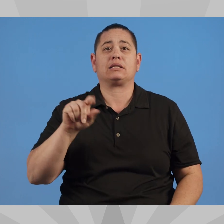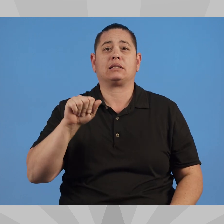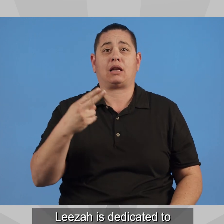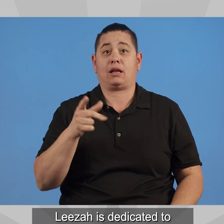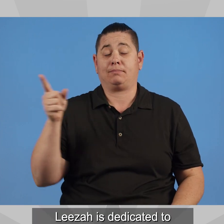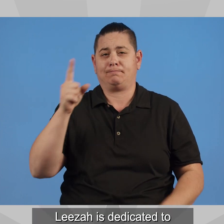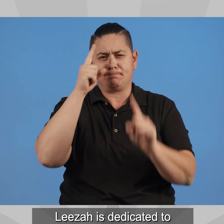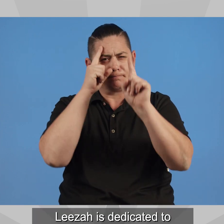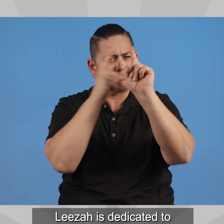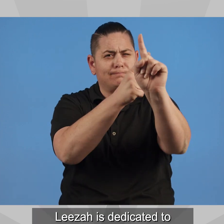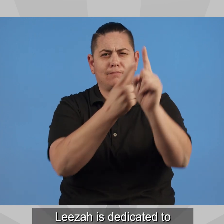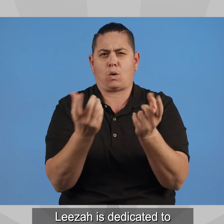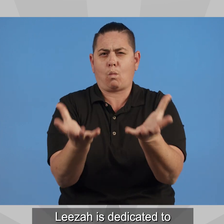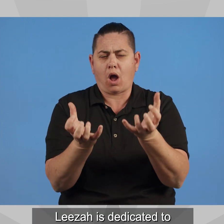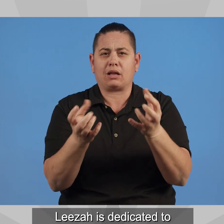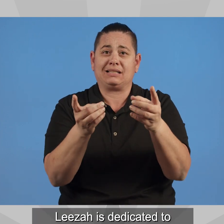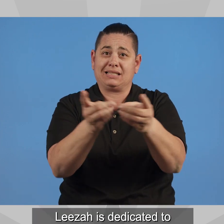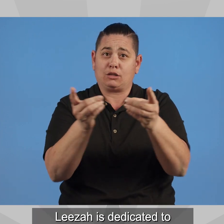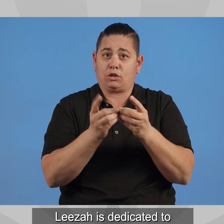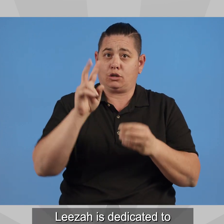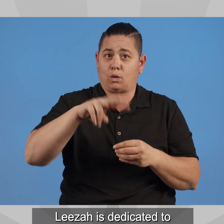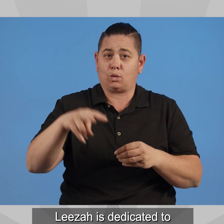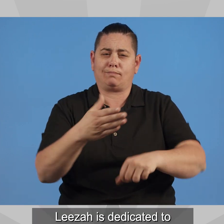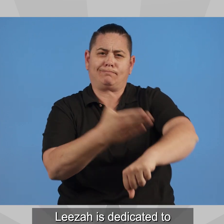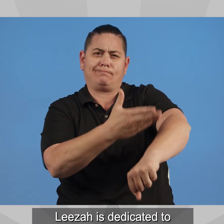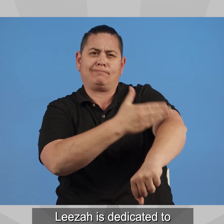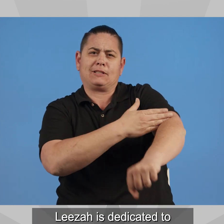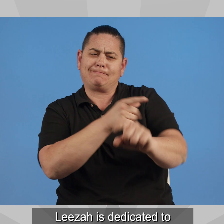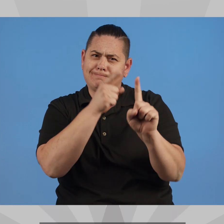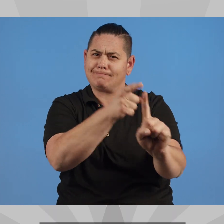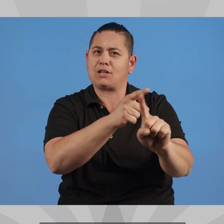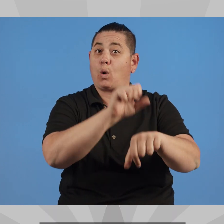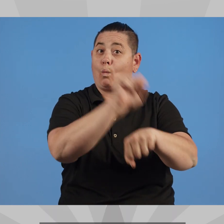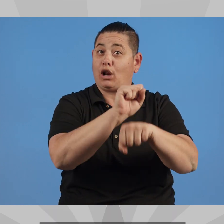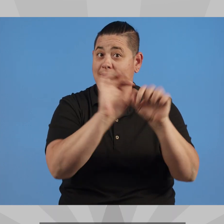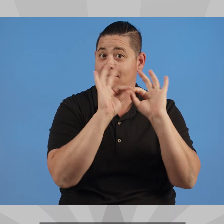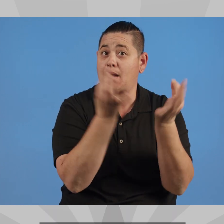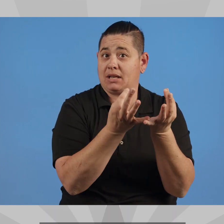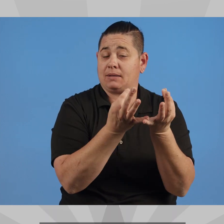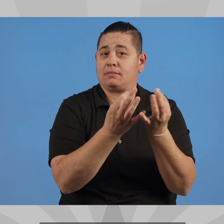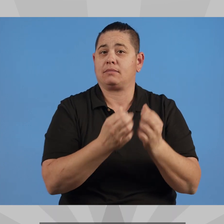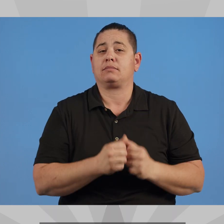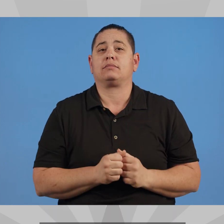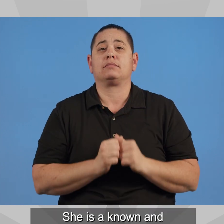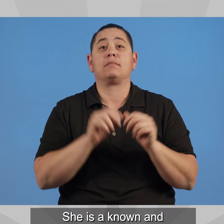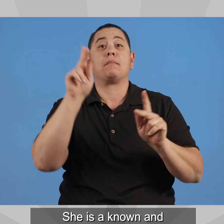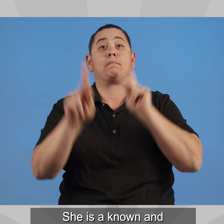Lisa is dedicated to improving LD22 for everyone, especially working families.